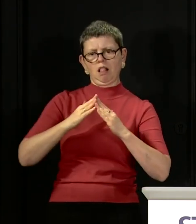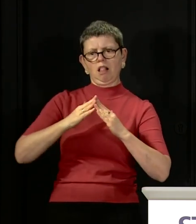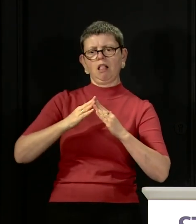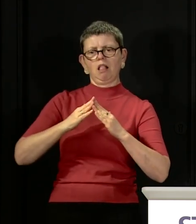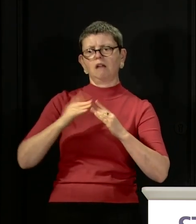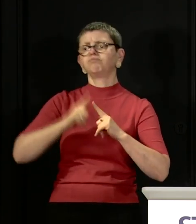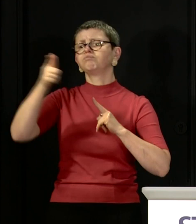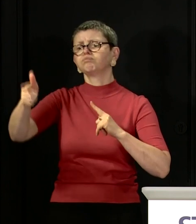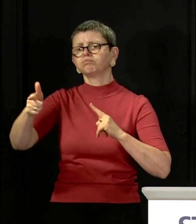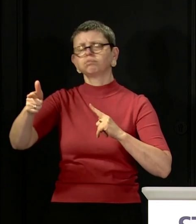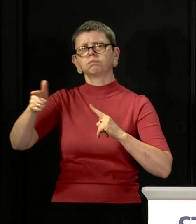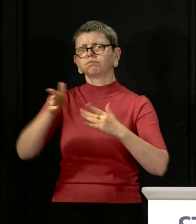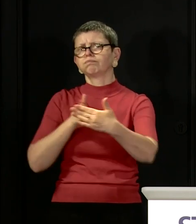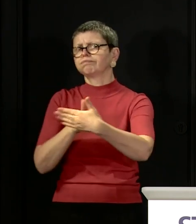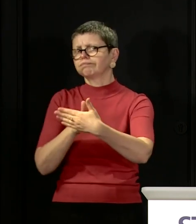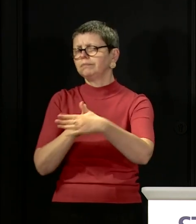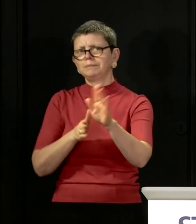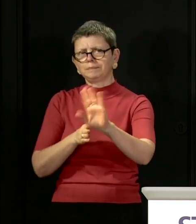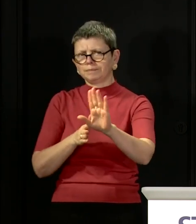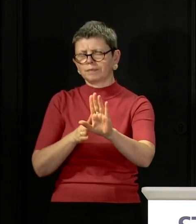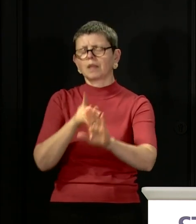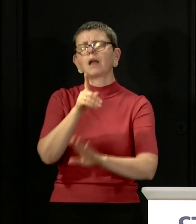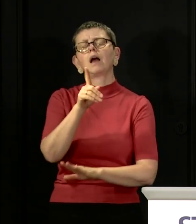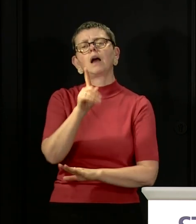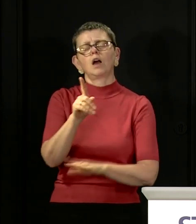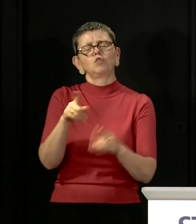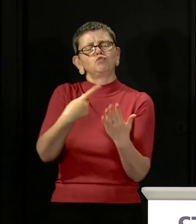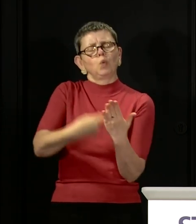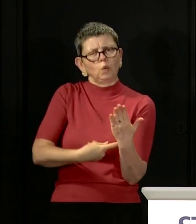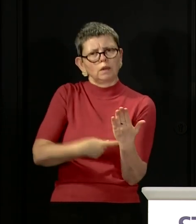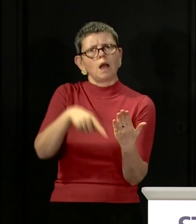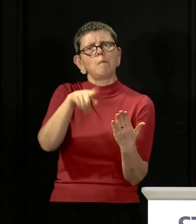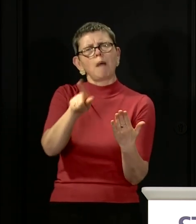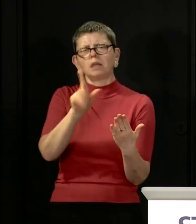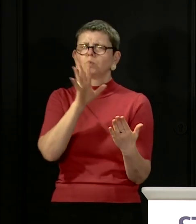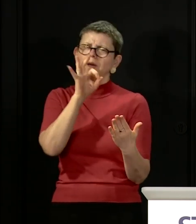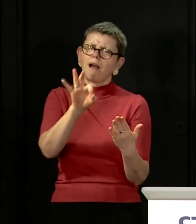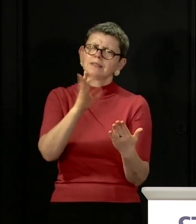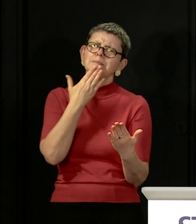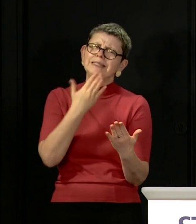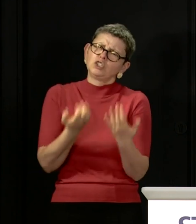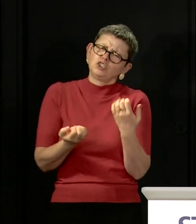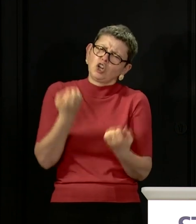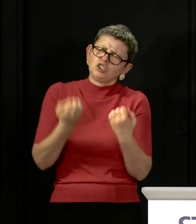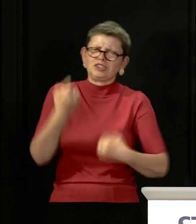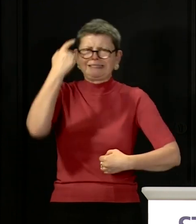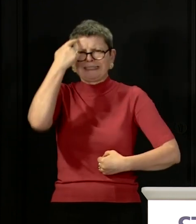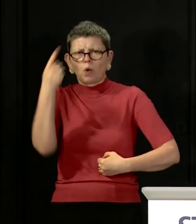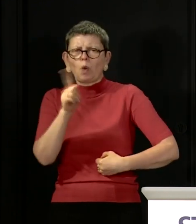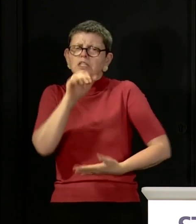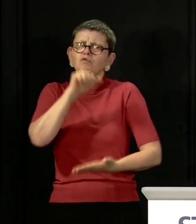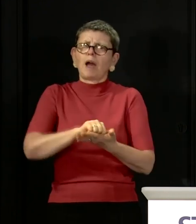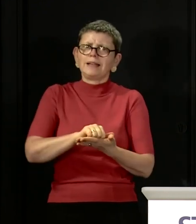but we are asking you to use judgment and increasingly as we come out of lockdown I'm going to more and more be